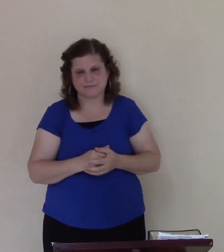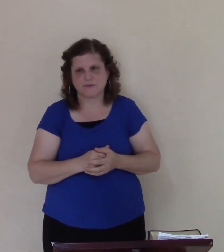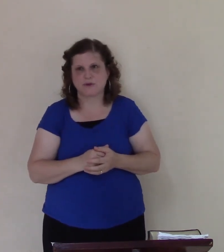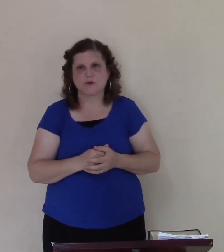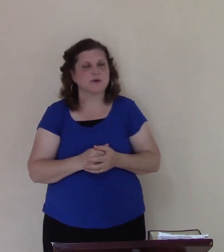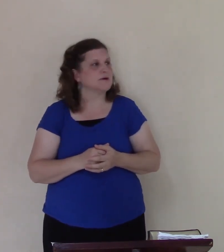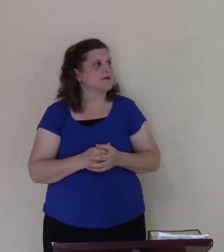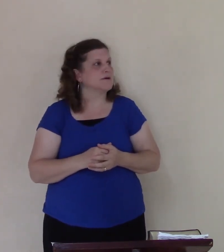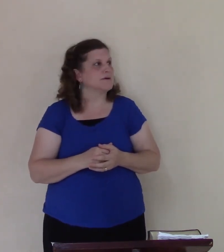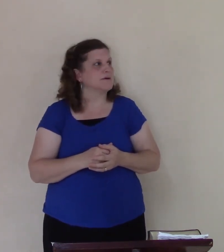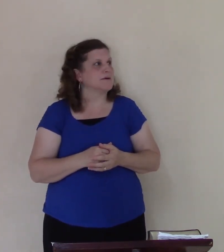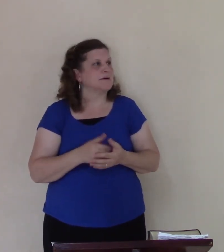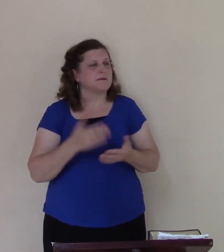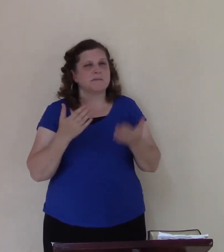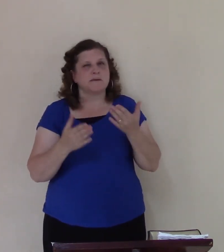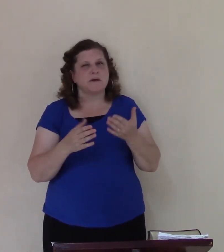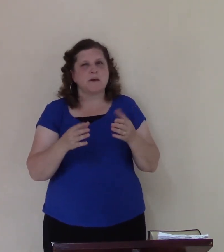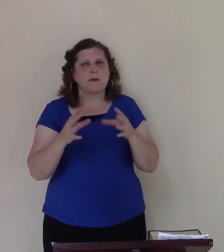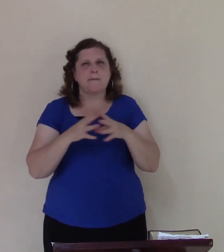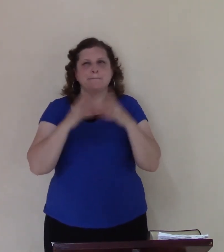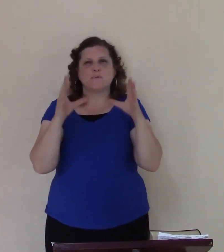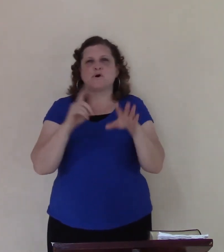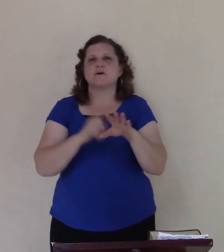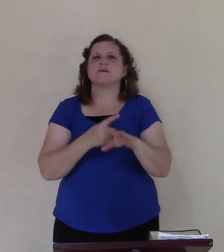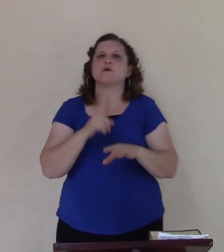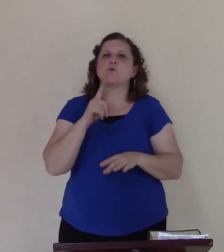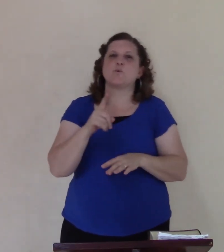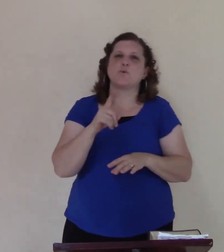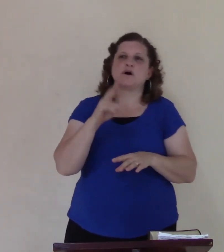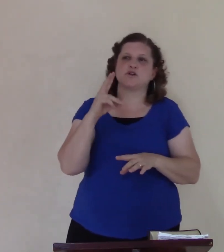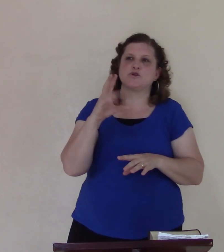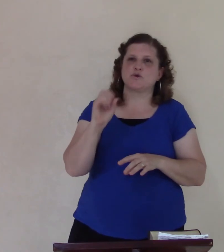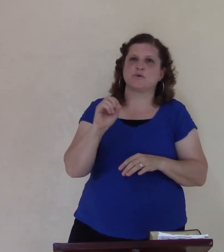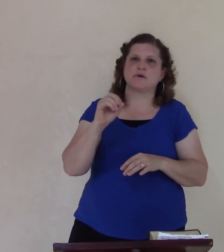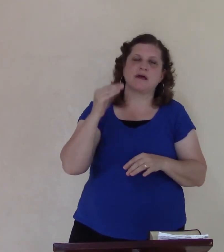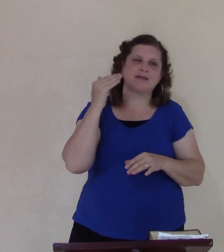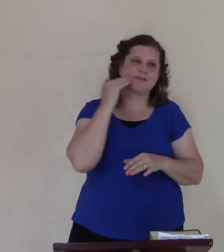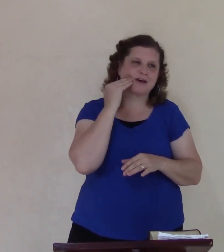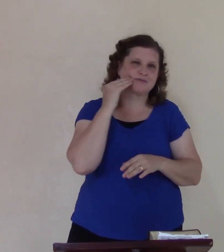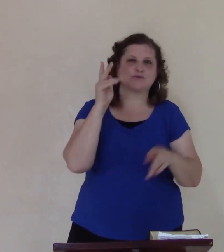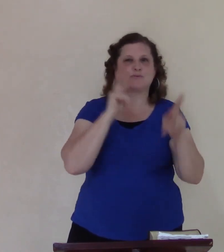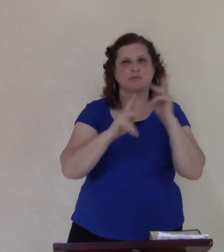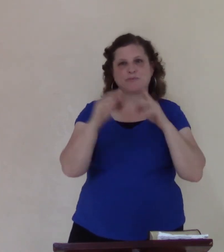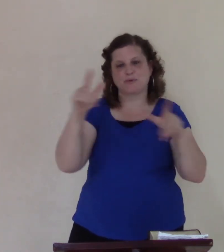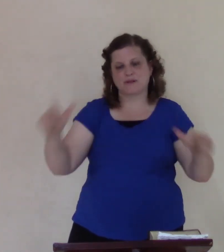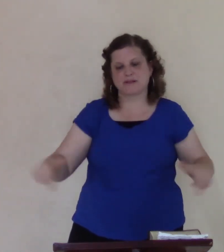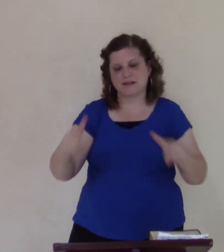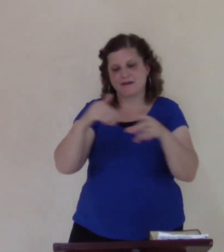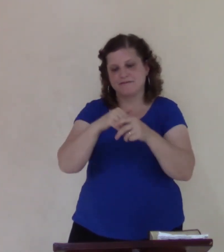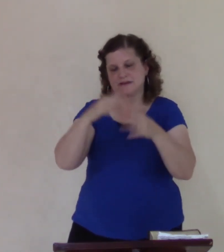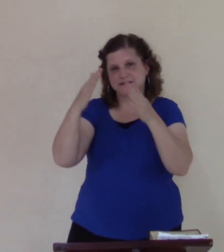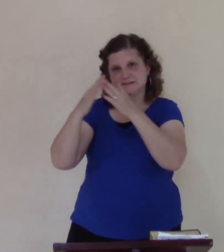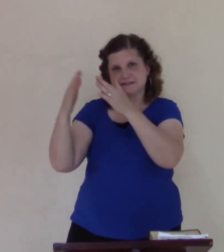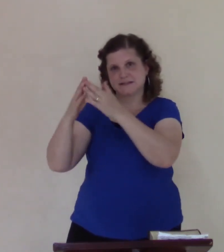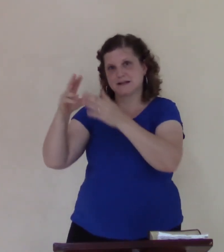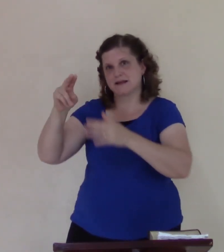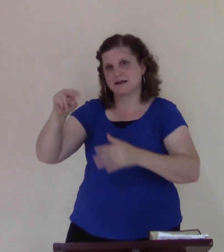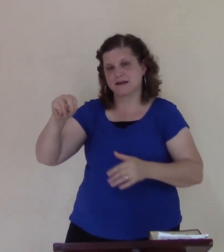somewhere around more than 120,000 people living in the middle more than 120,000 people living in the middle